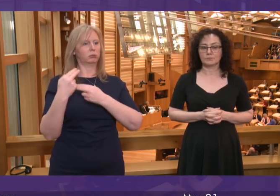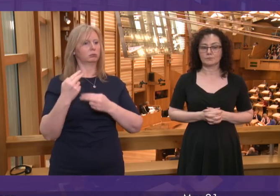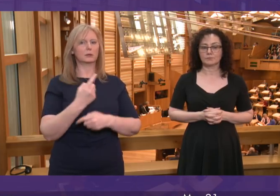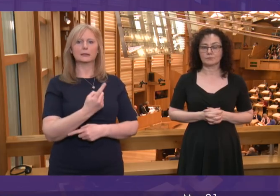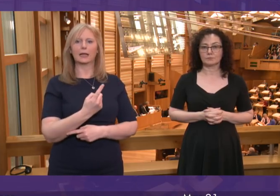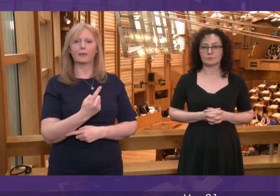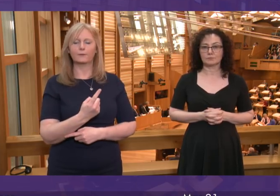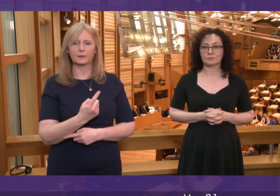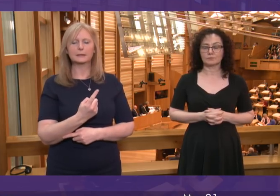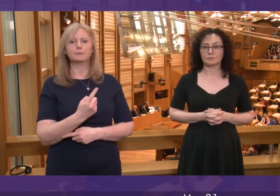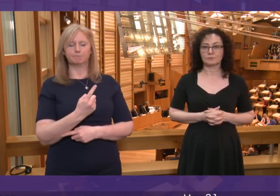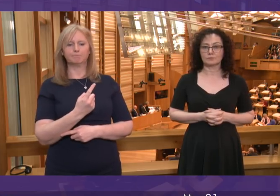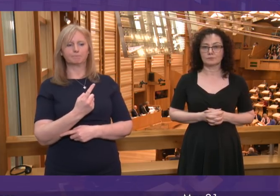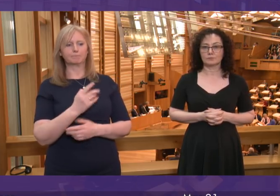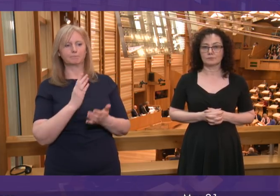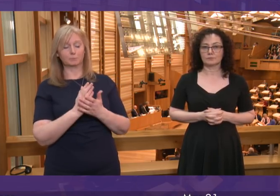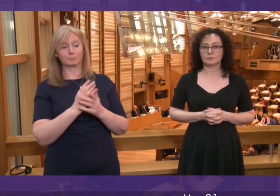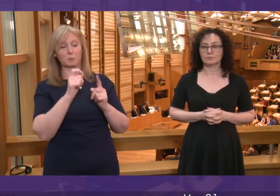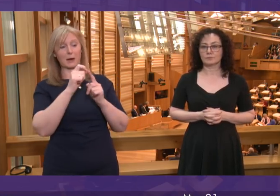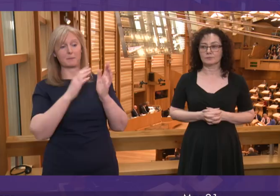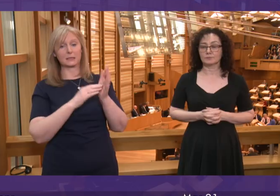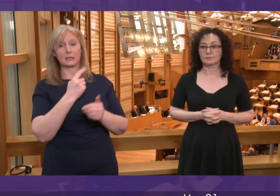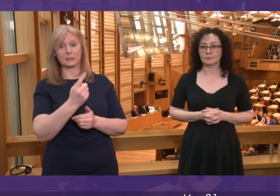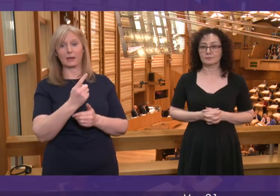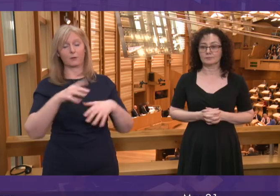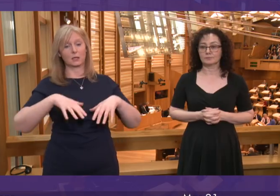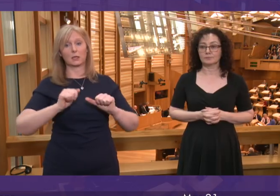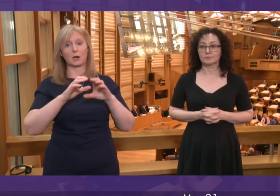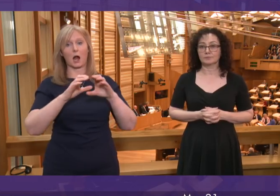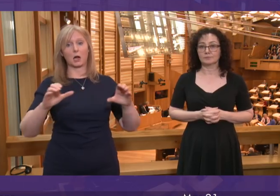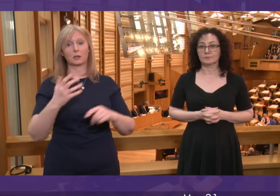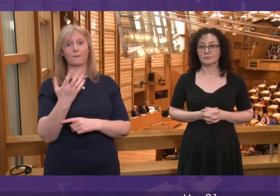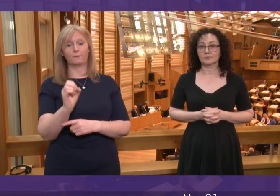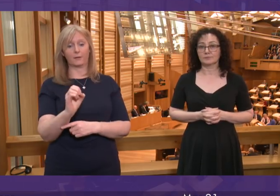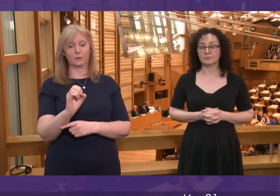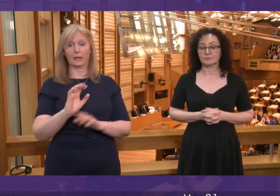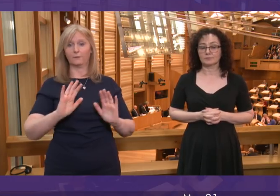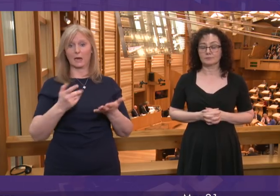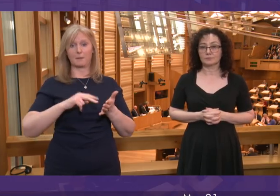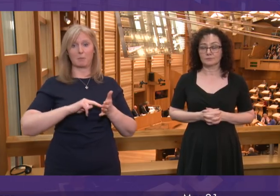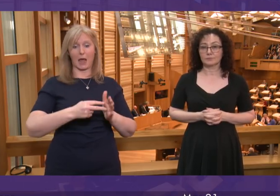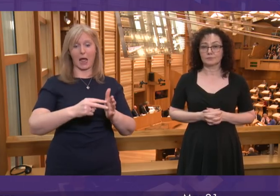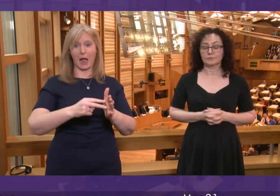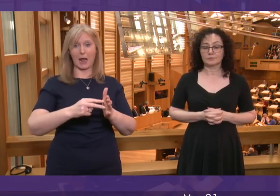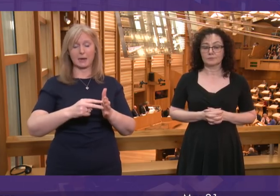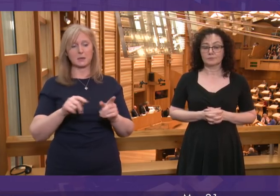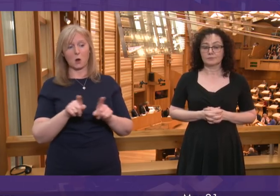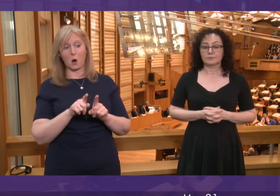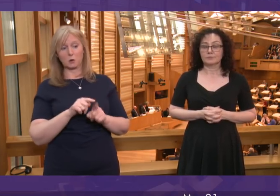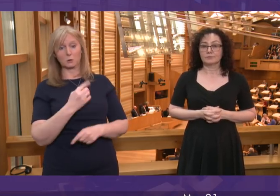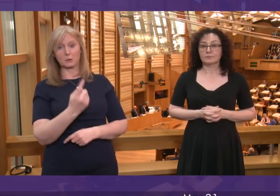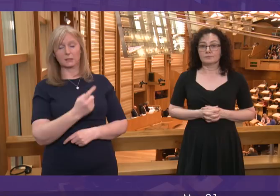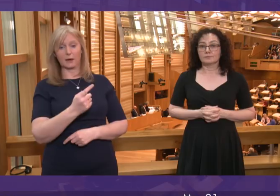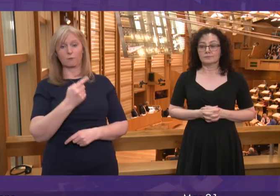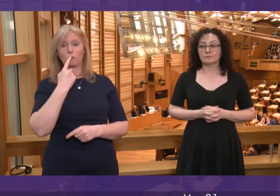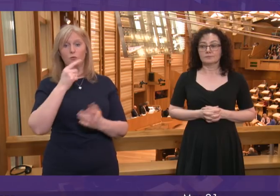know that it was the Prime Minister who triggered Article 50 without a plan. It was the Prime Minister who drew self-defeating contradictory-led lines